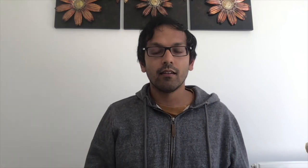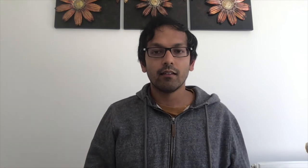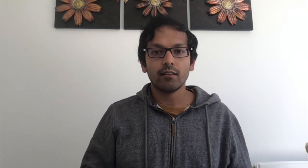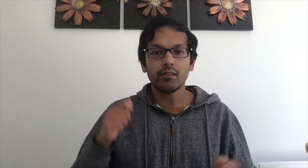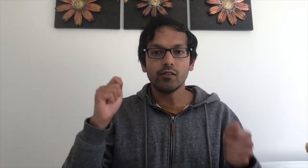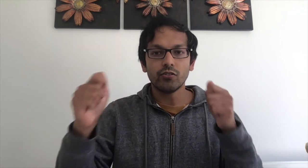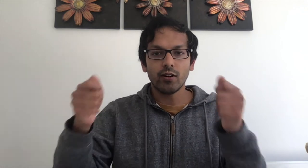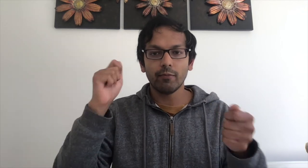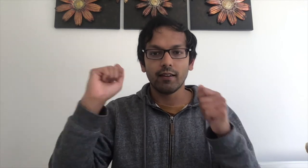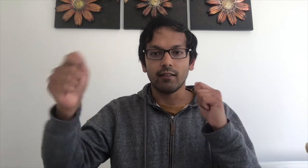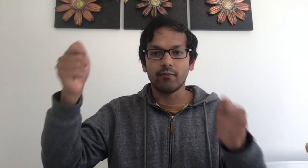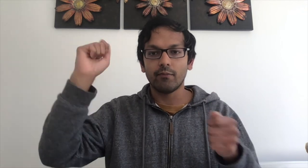drum kit.